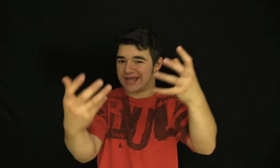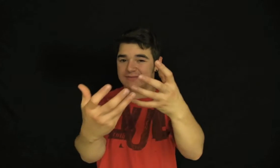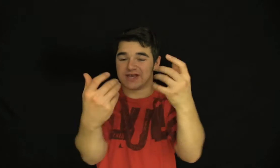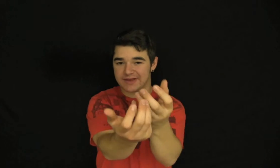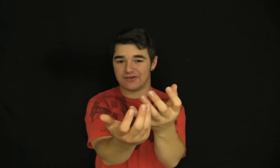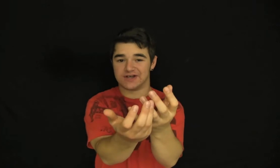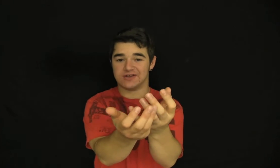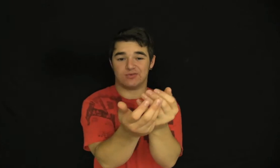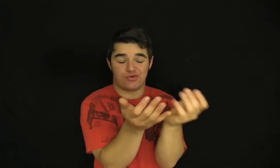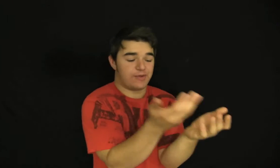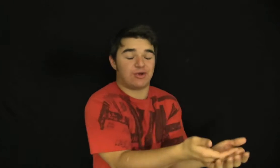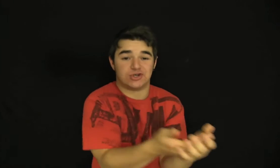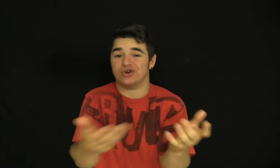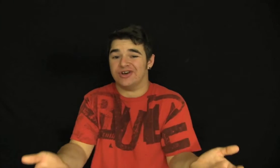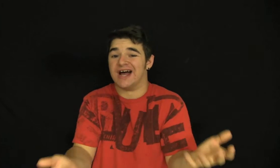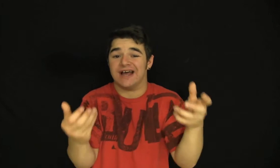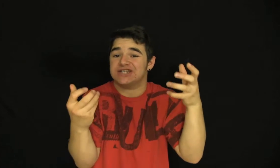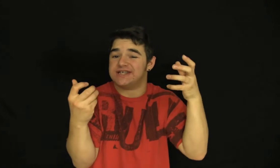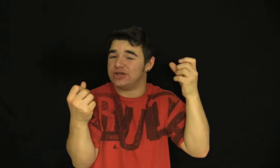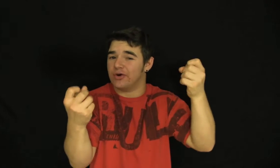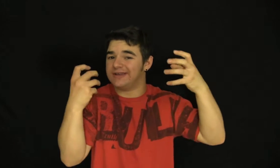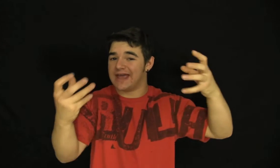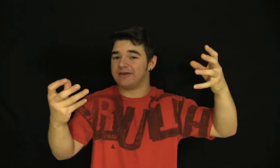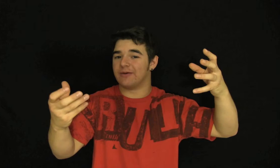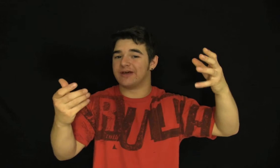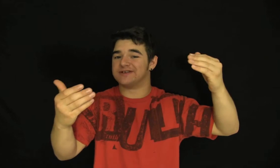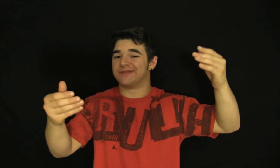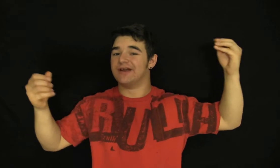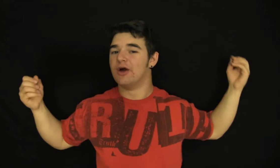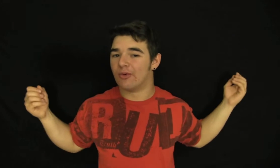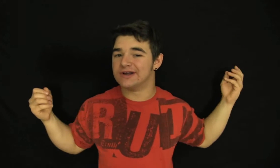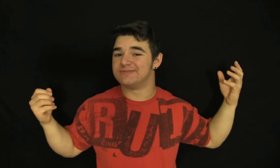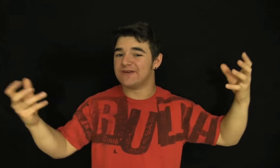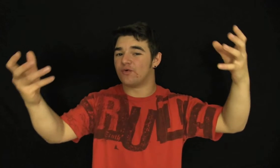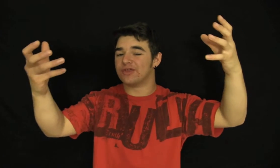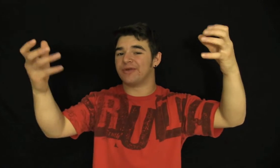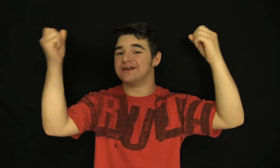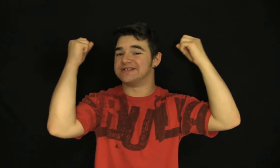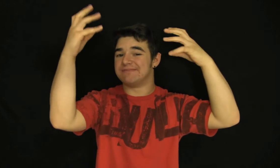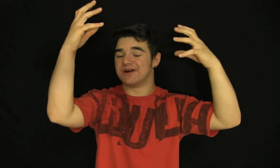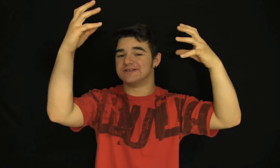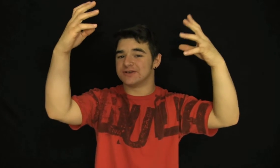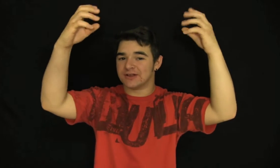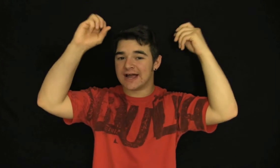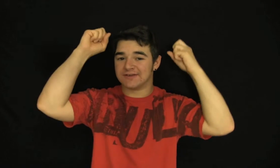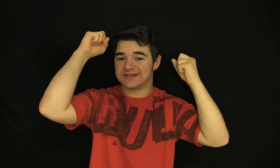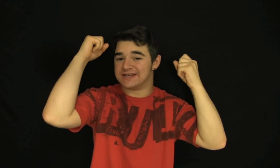games coming out of this console, whether they be Christian or not. I just see good gaming coming out of something where it's made for the players to keep the console alive and to